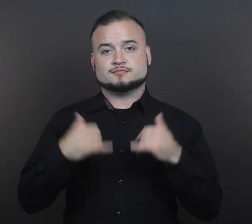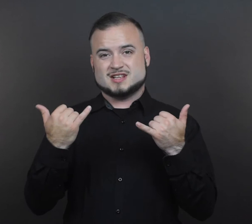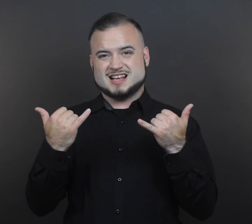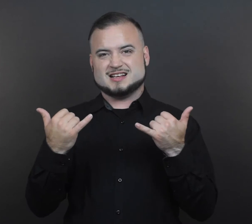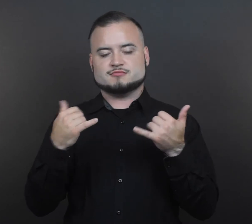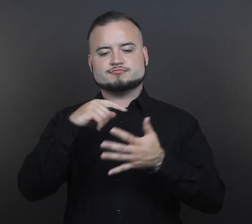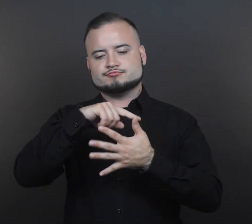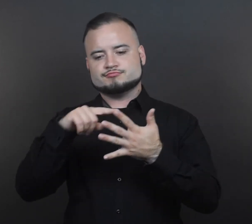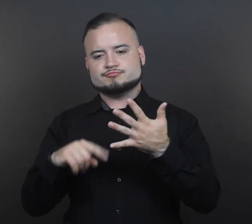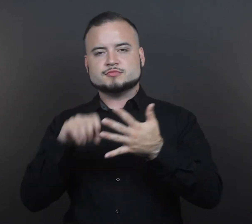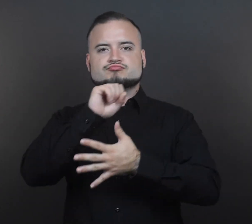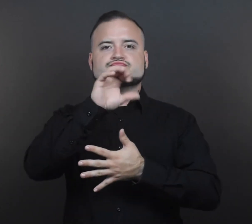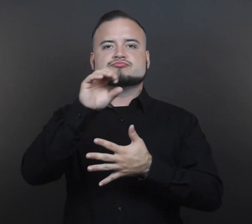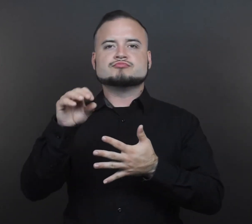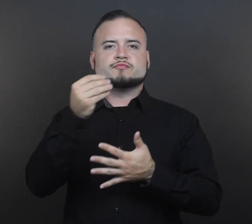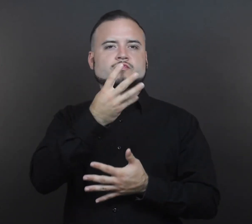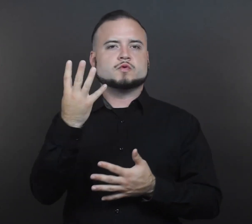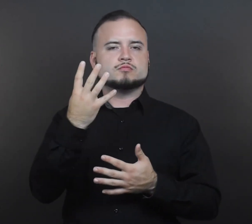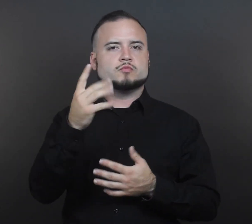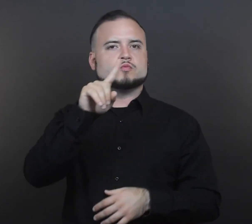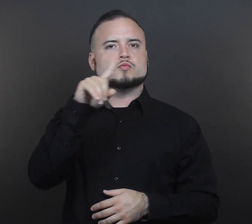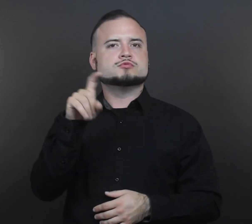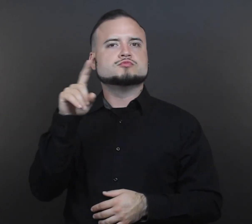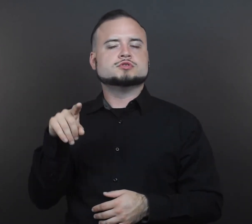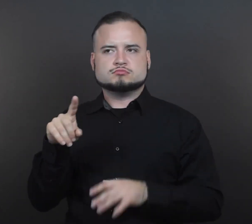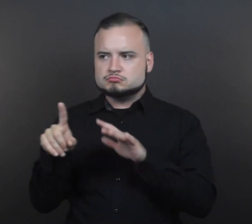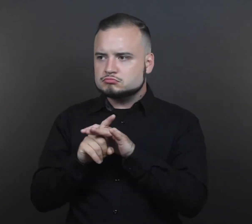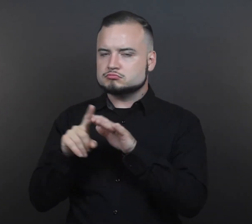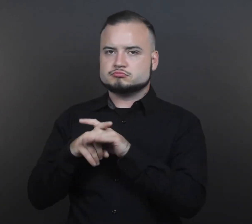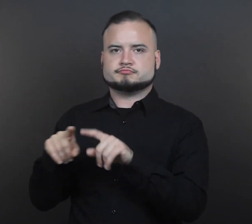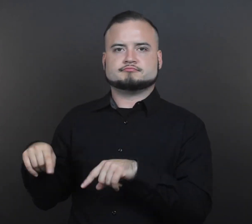Now, there are several questions that were brought up and we will answer them.